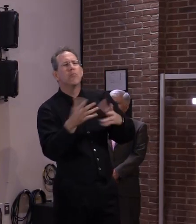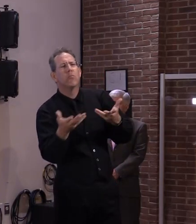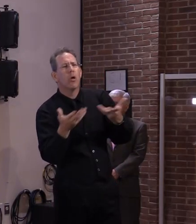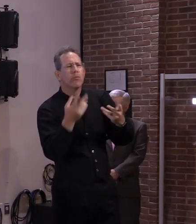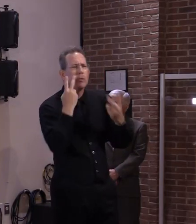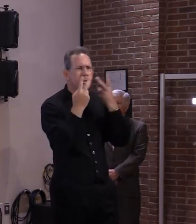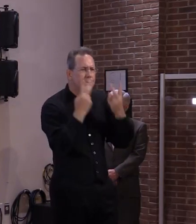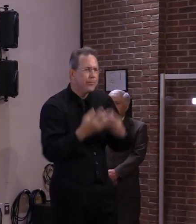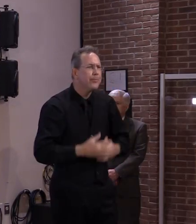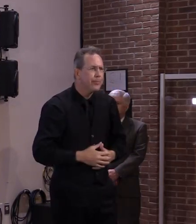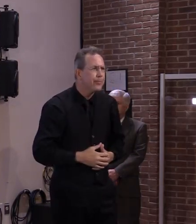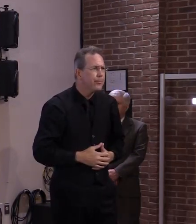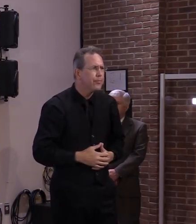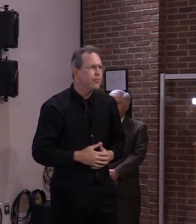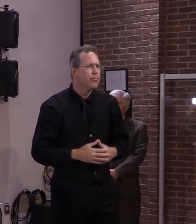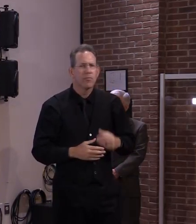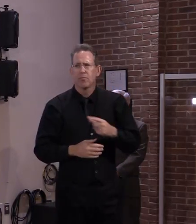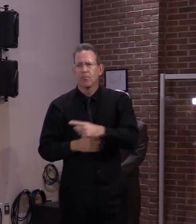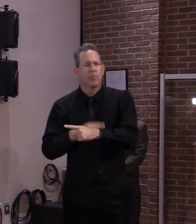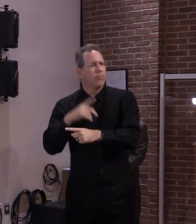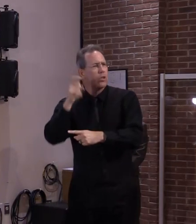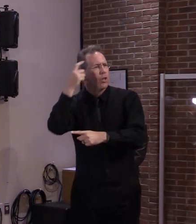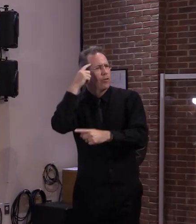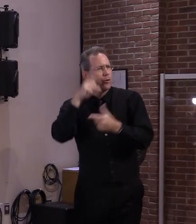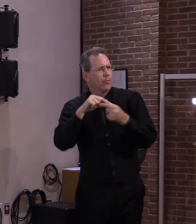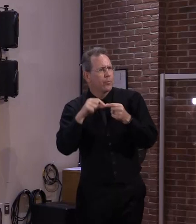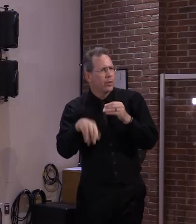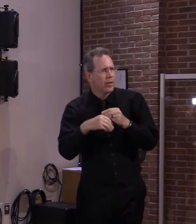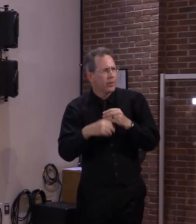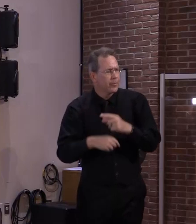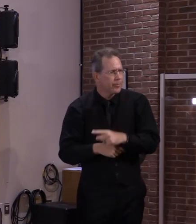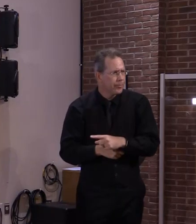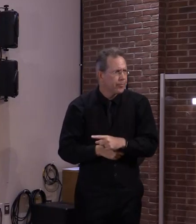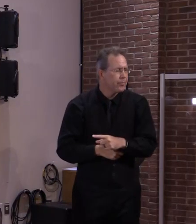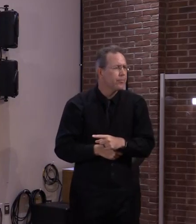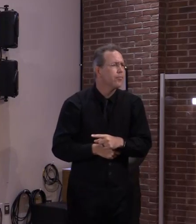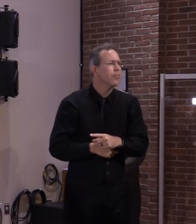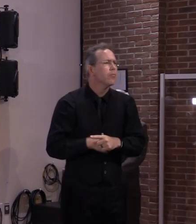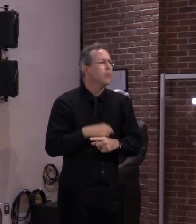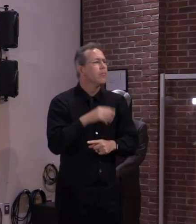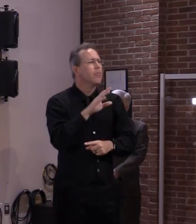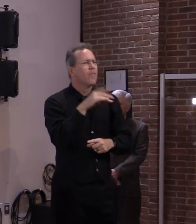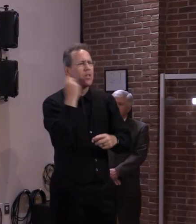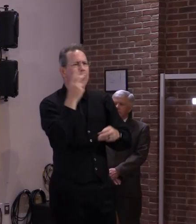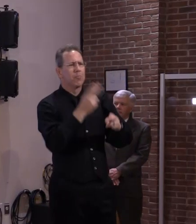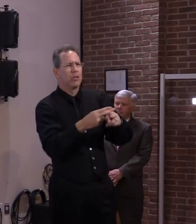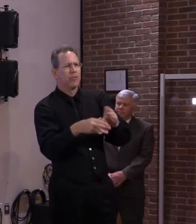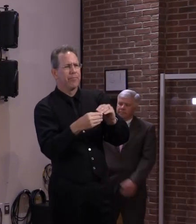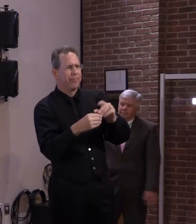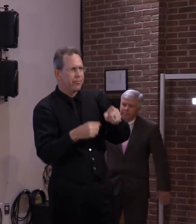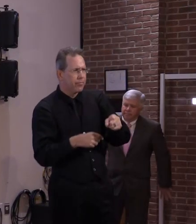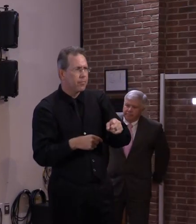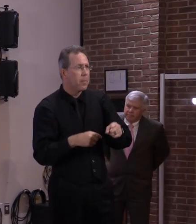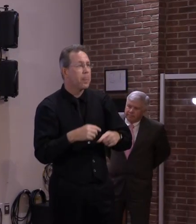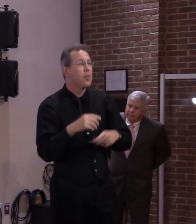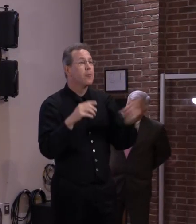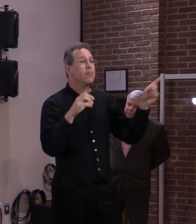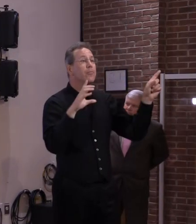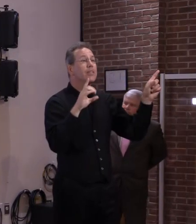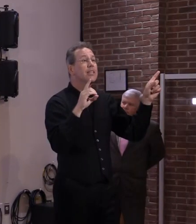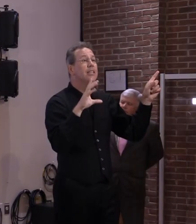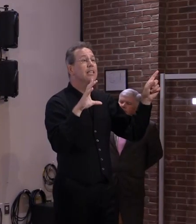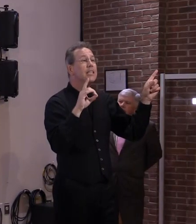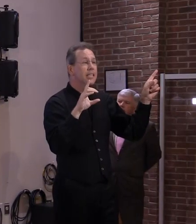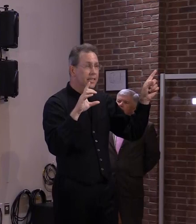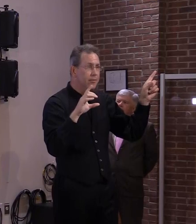Okay. I failed to mention on the call with the White House this morning. Dr. Walensky did mention that there's a meeting